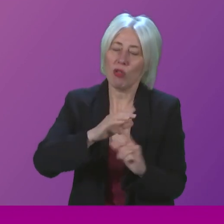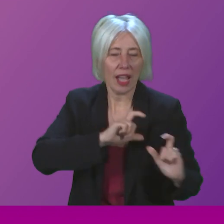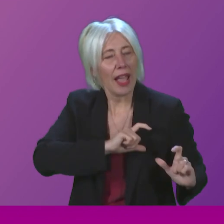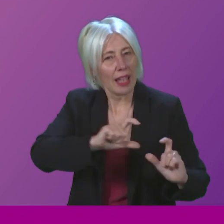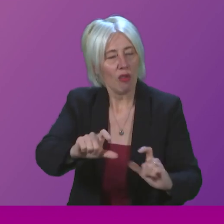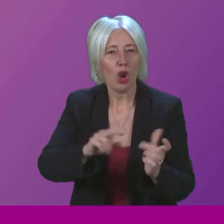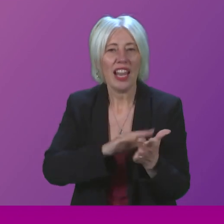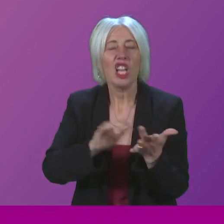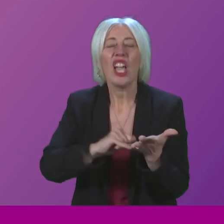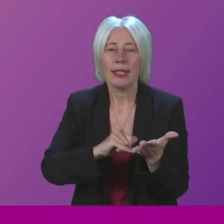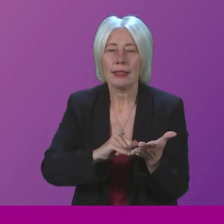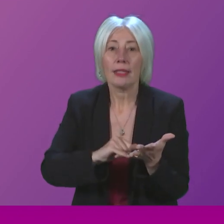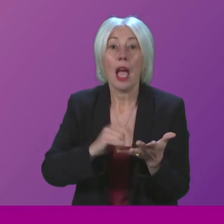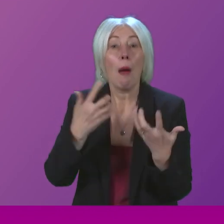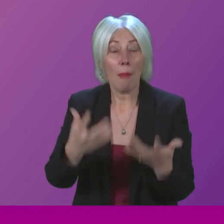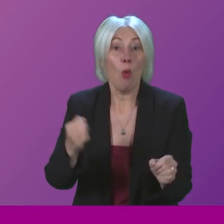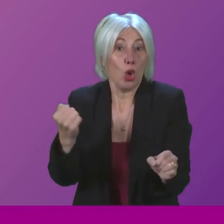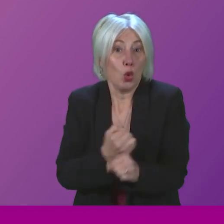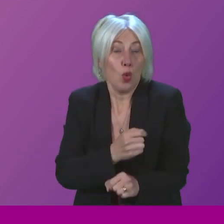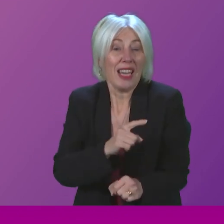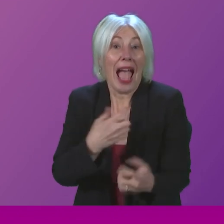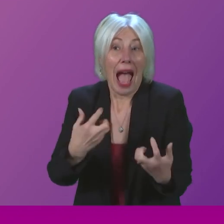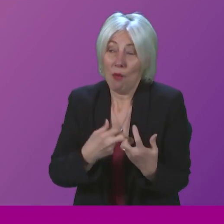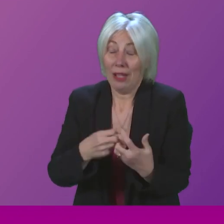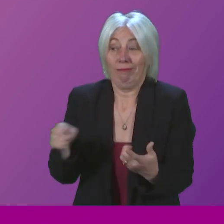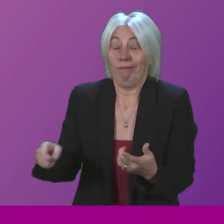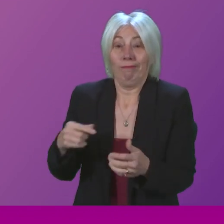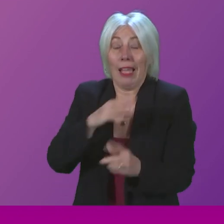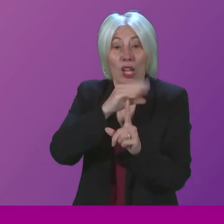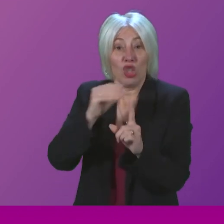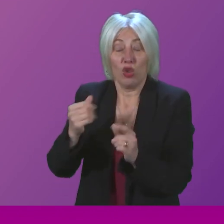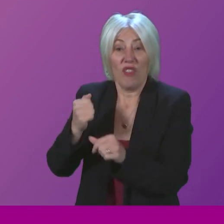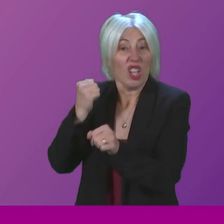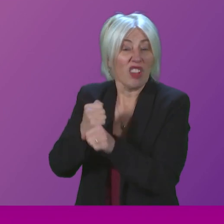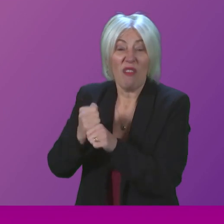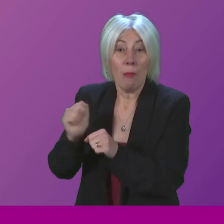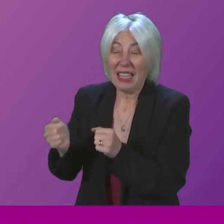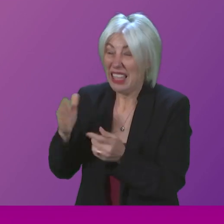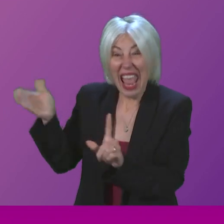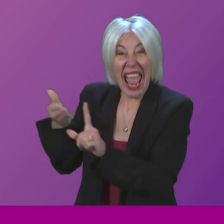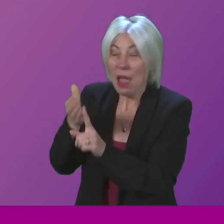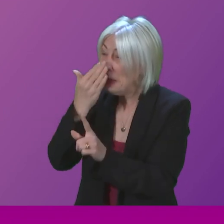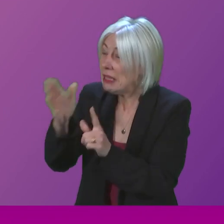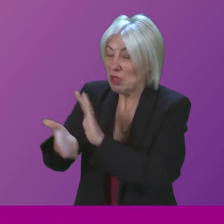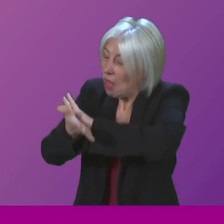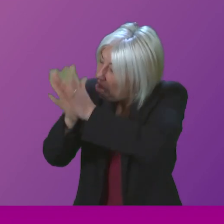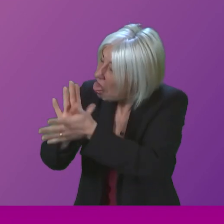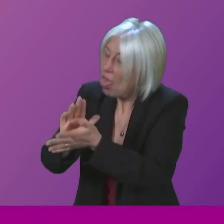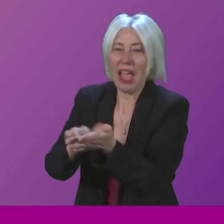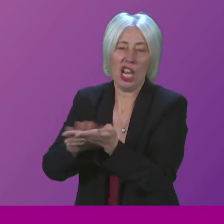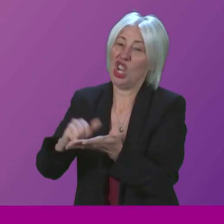Health Service. But, we are doing that in the face of a Tory government that seems intent on destroying the National Health Service.